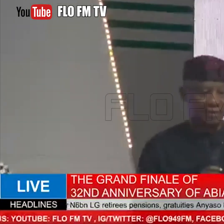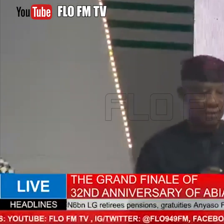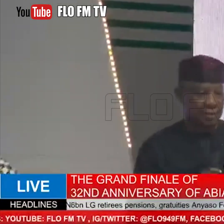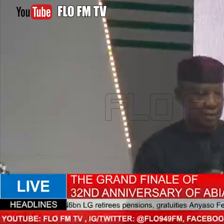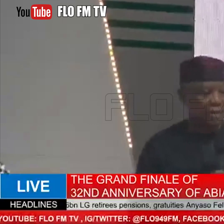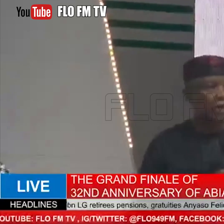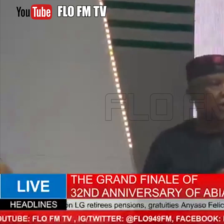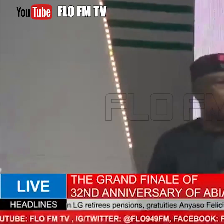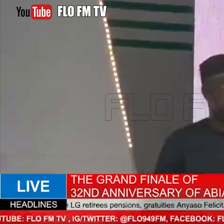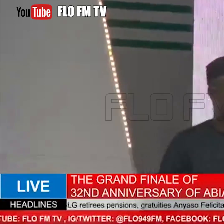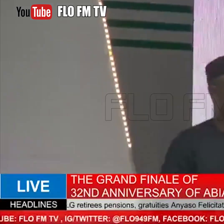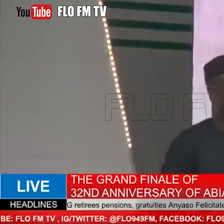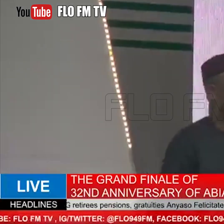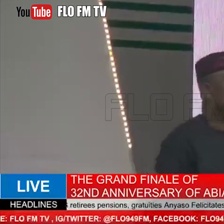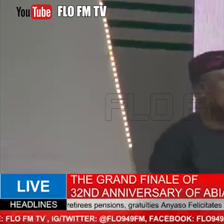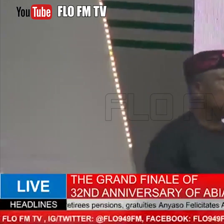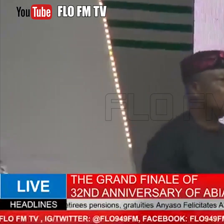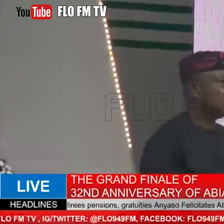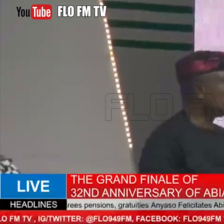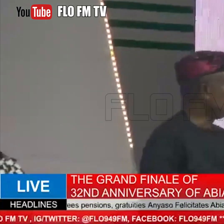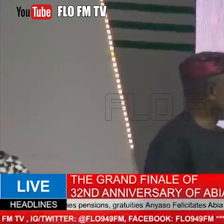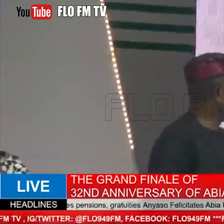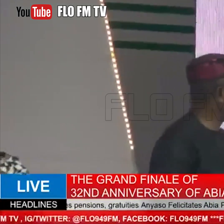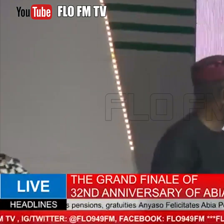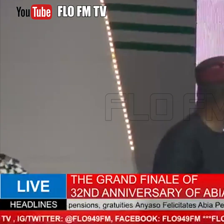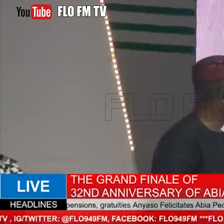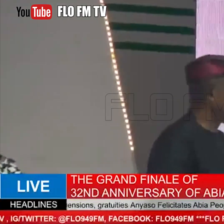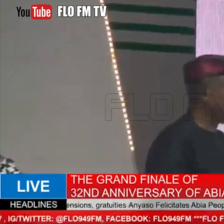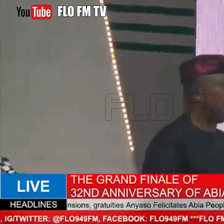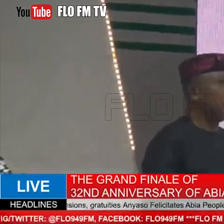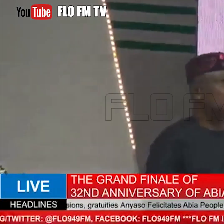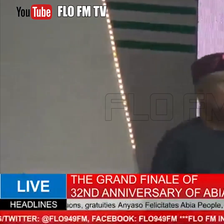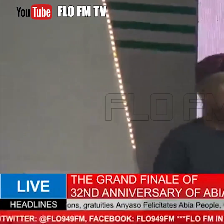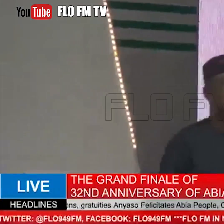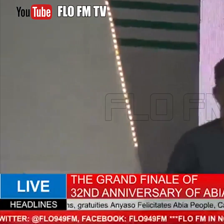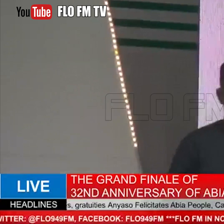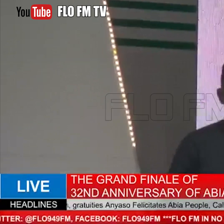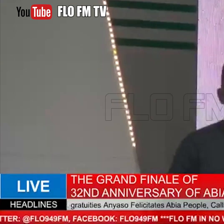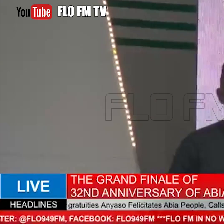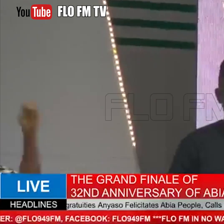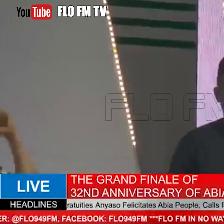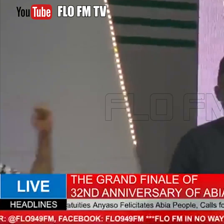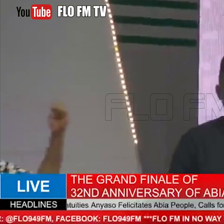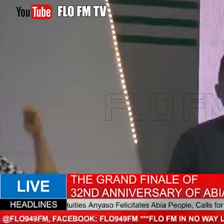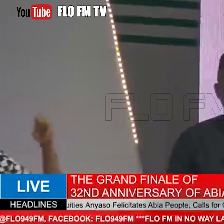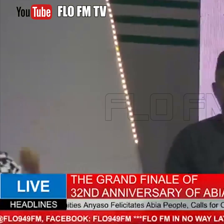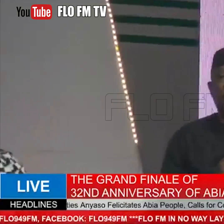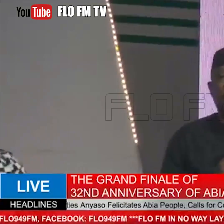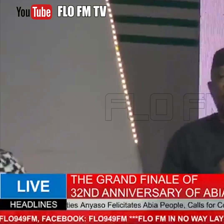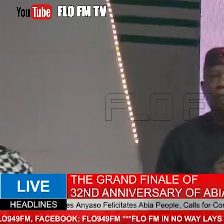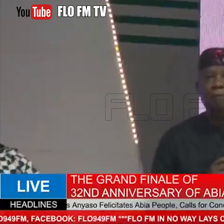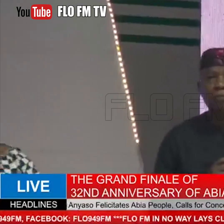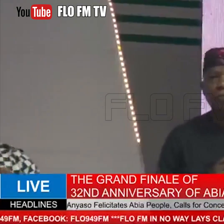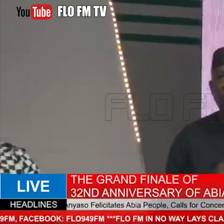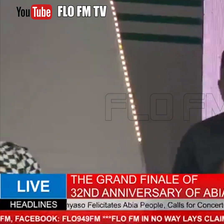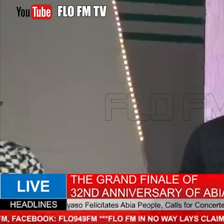by Dr. Obi Ezekwesli, former Minister of Education, former Minister of